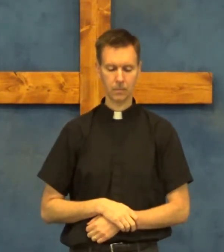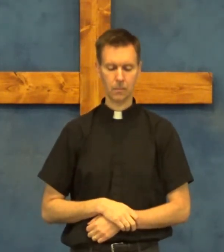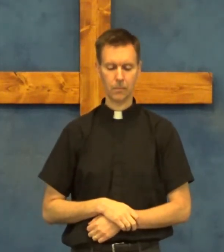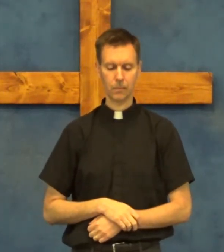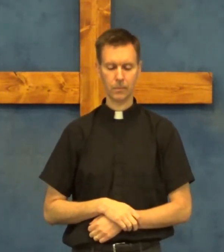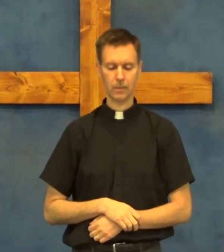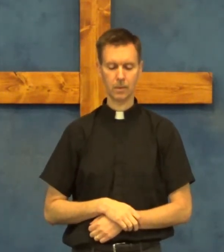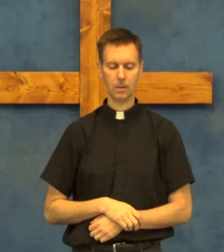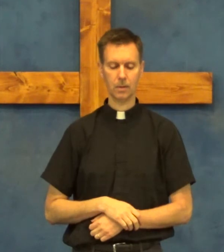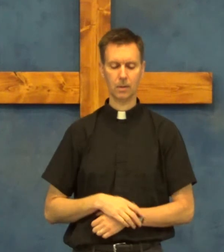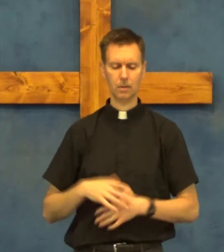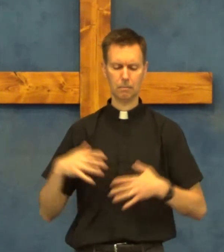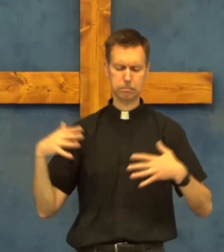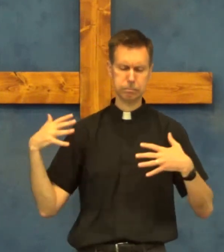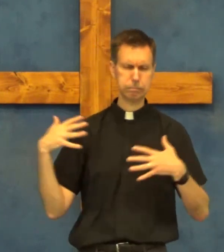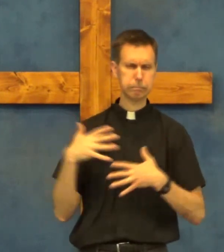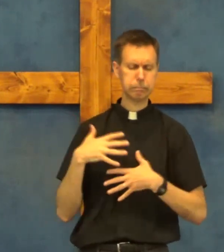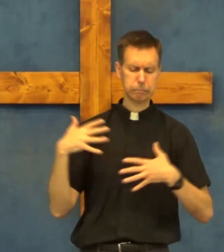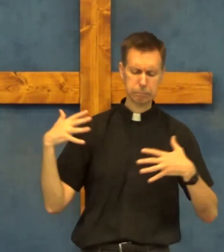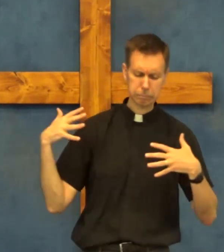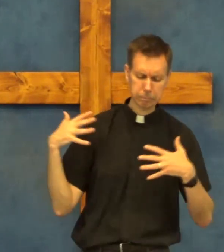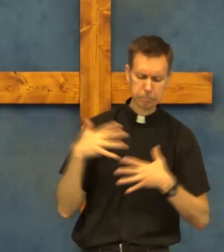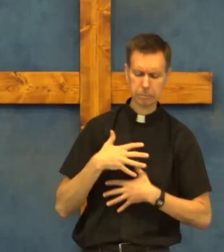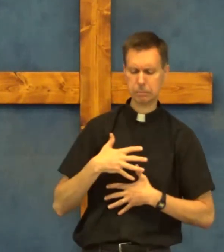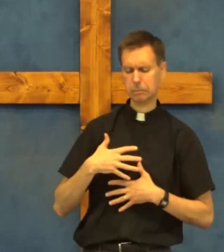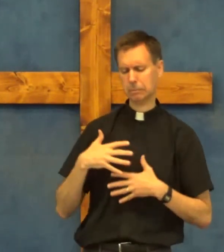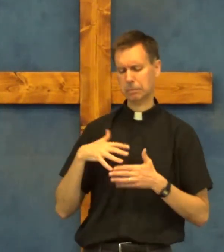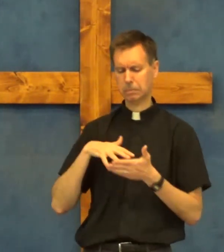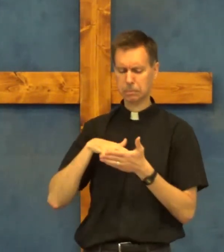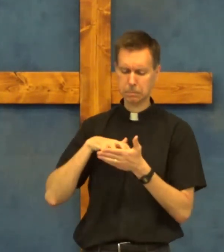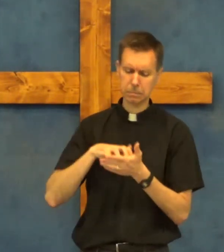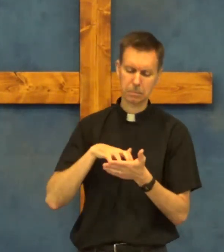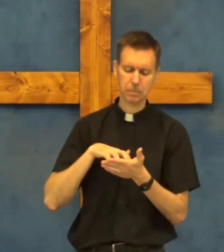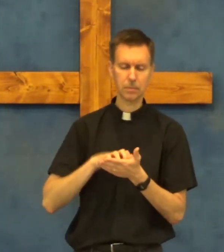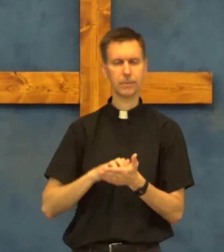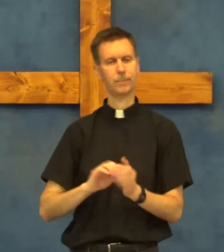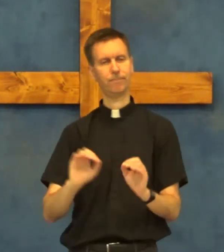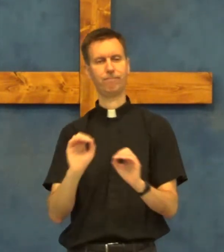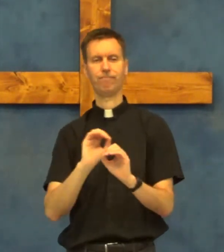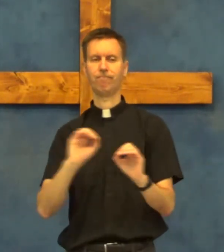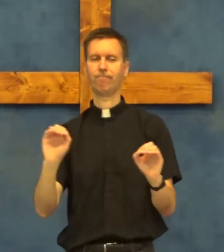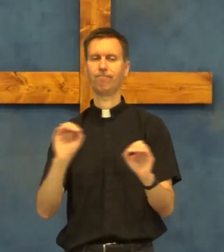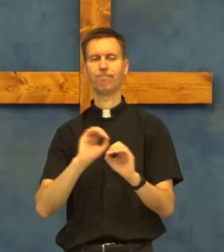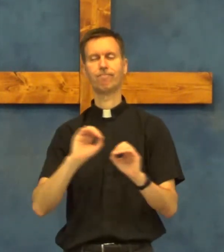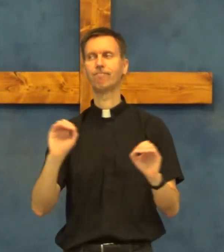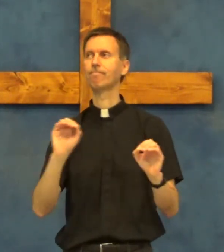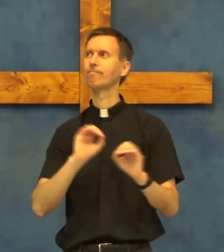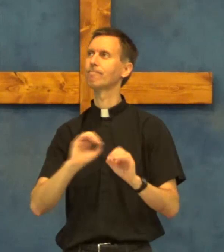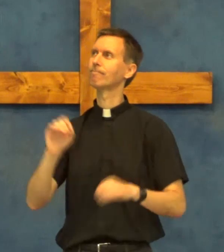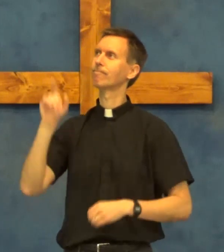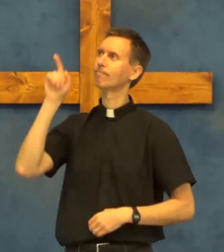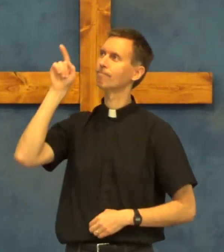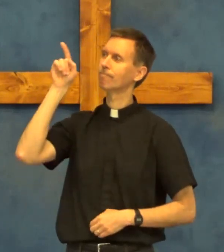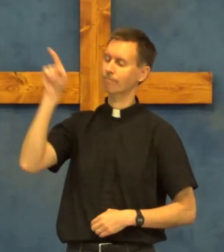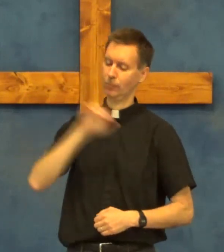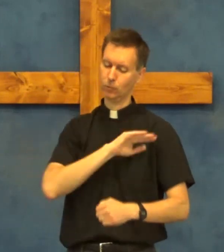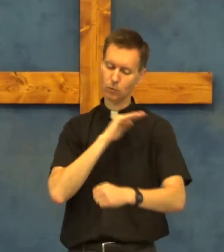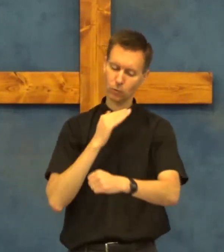faint not nor fear his arms are near he